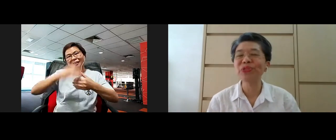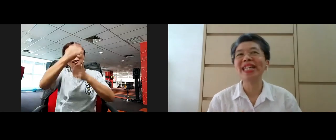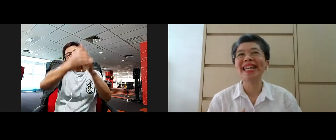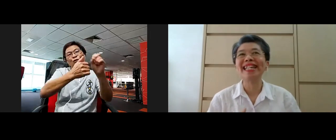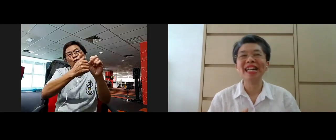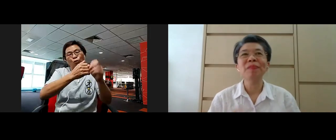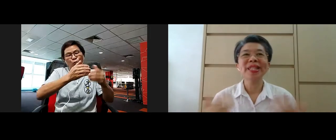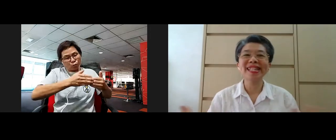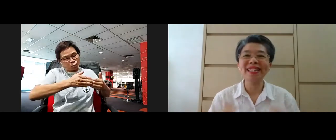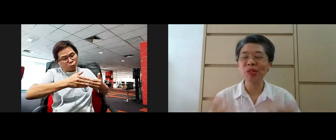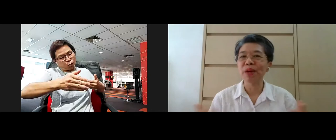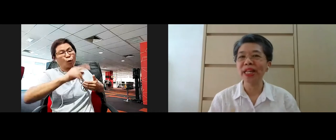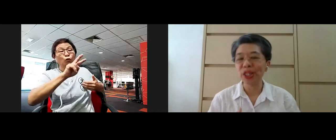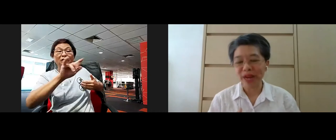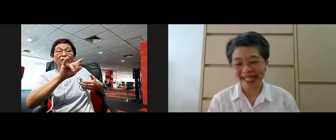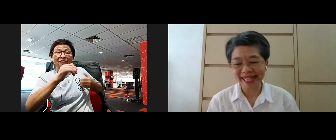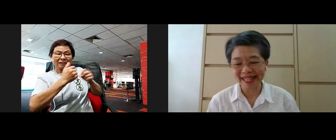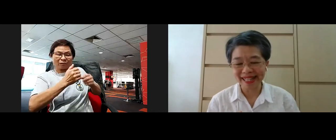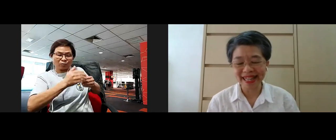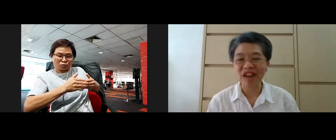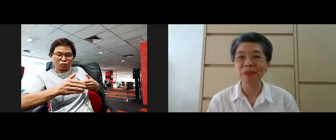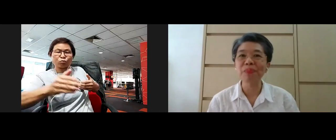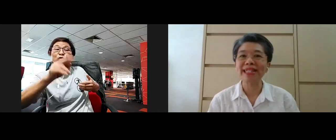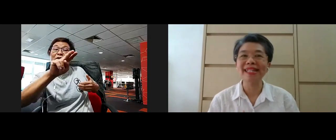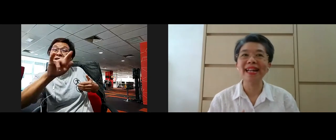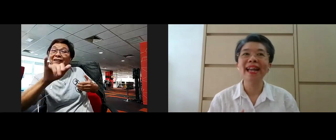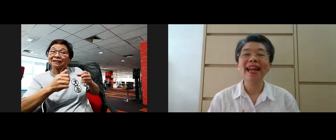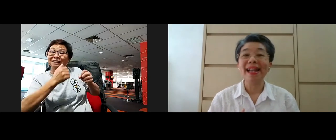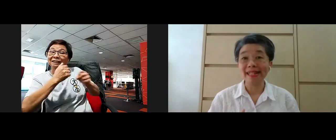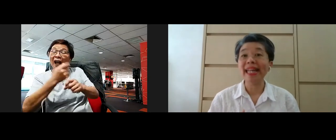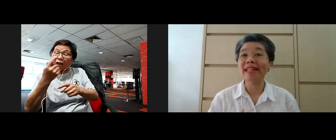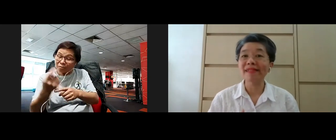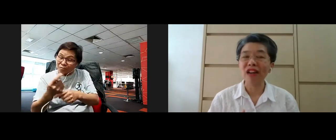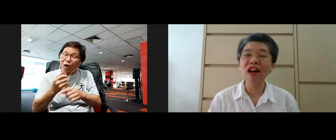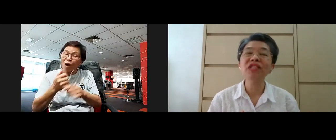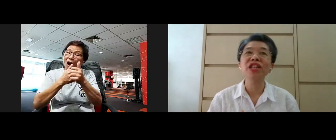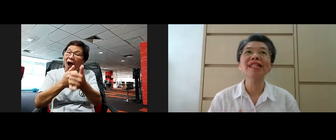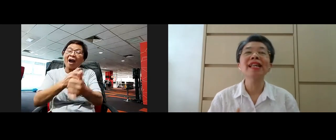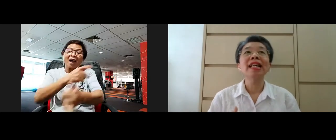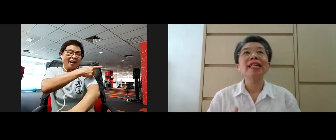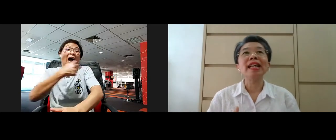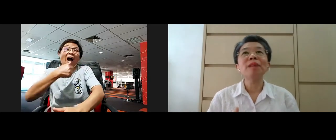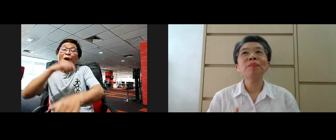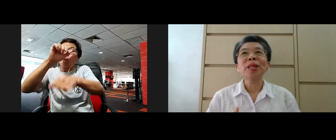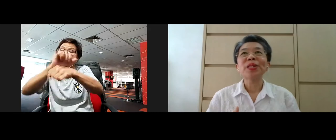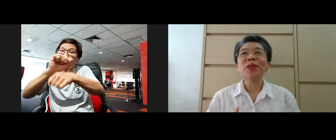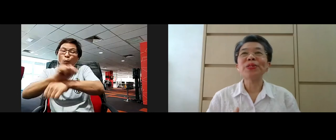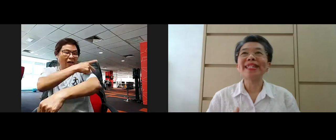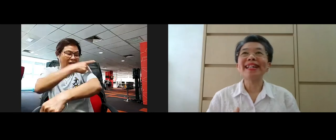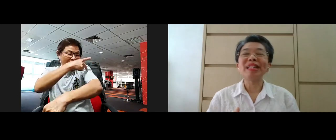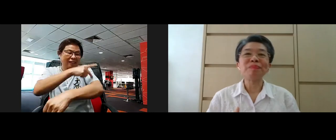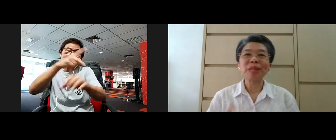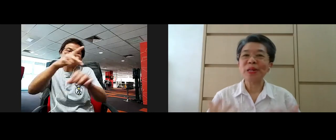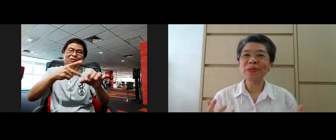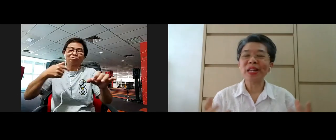down the road today, yeah? This year is probably the 26 years that I've been practicing as a clinical psychologist, yeah? So,